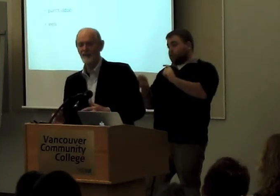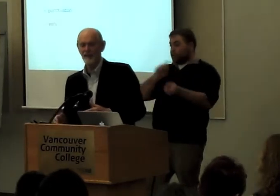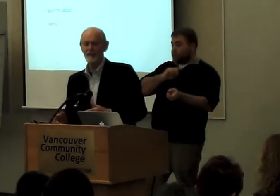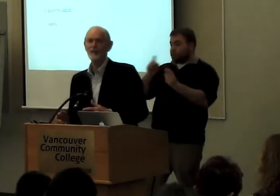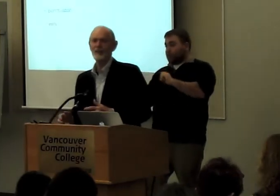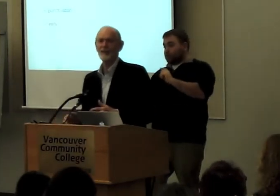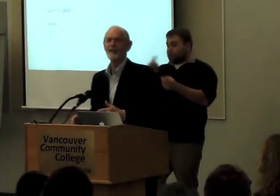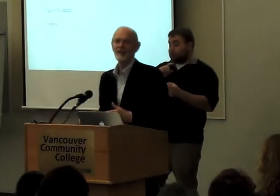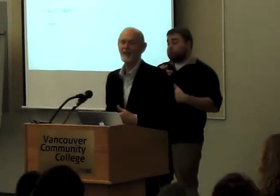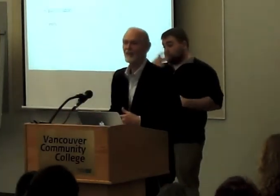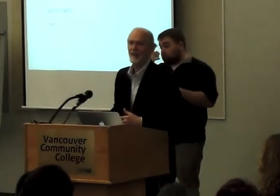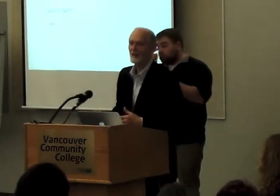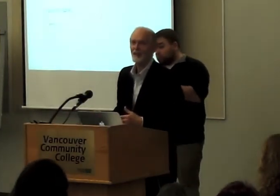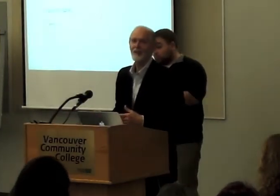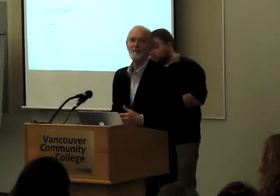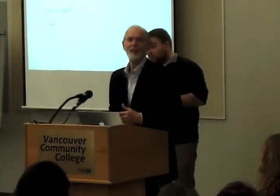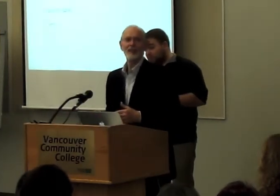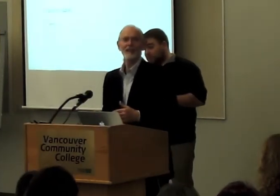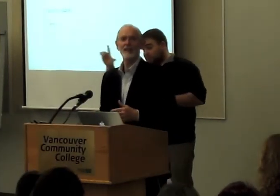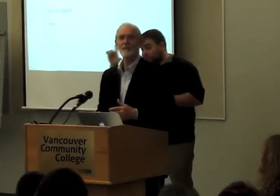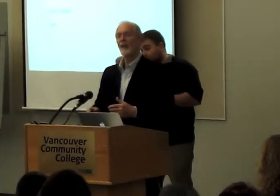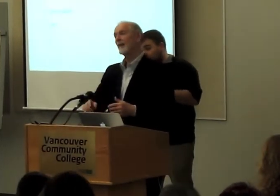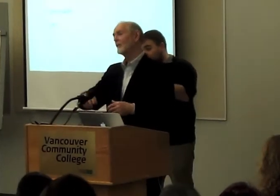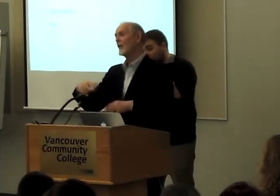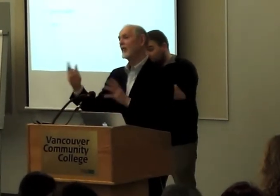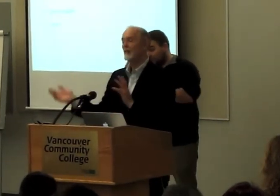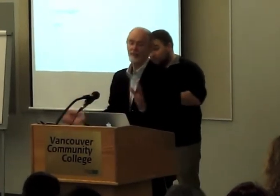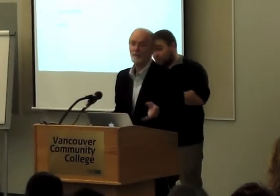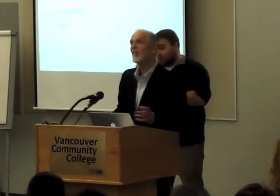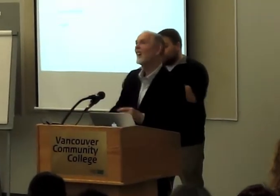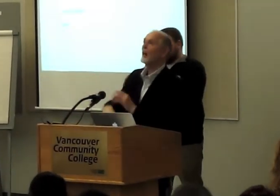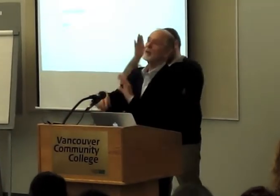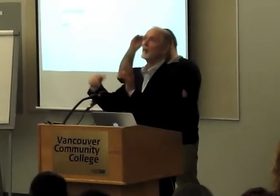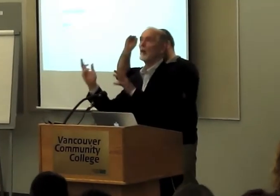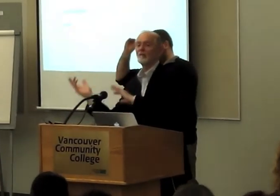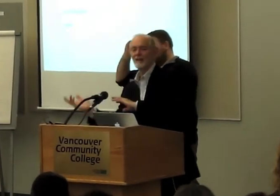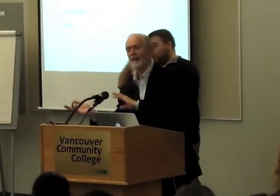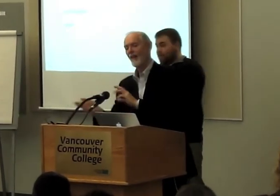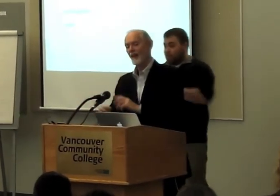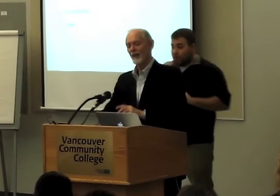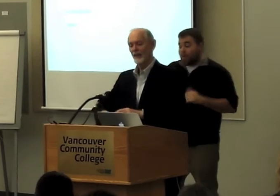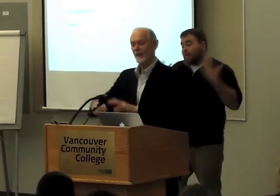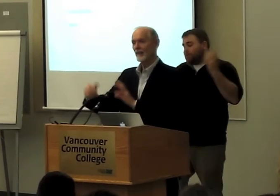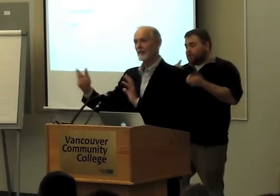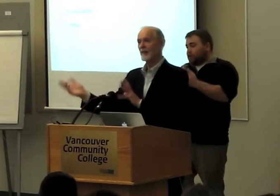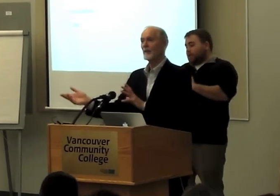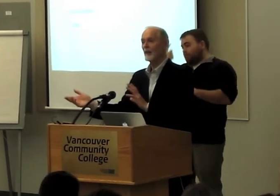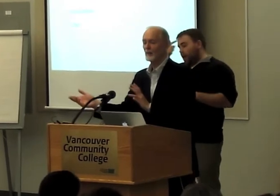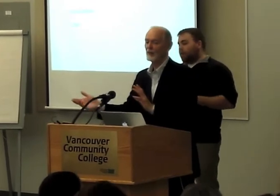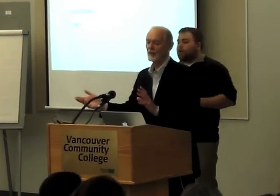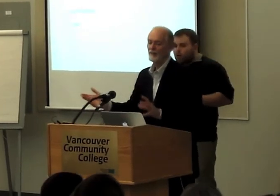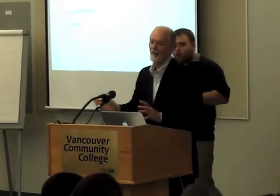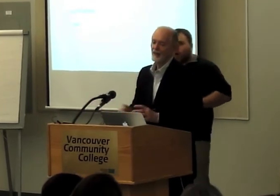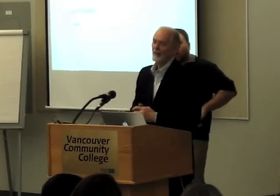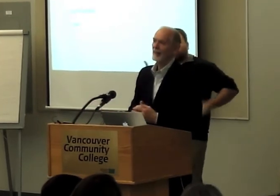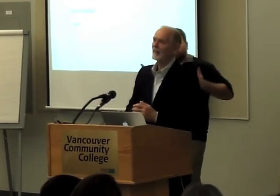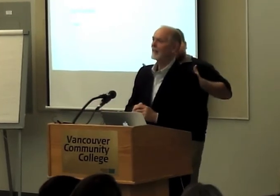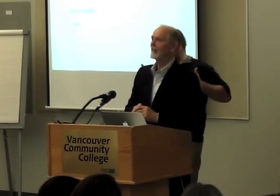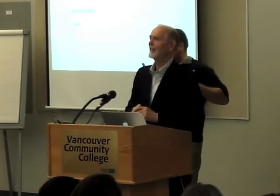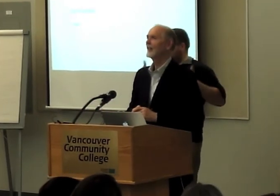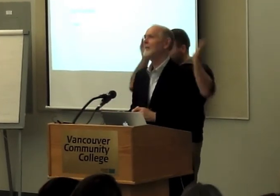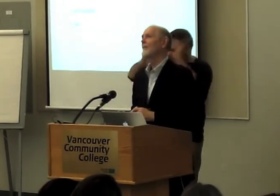the life of a eel larva. And one day they say, no, I'll be a female. And then they stick with that for a while.